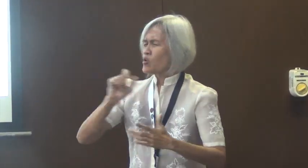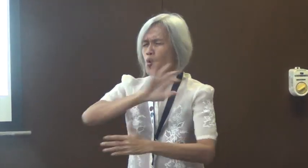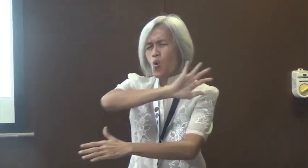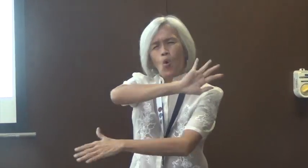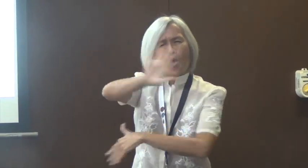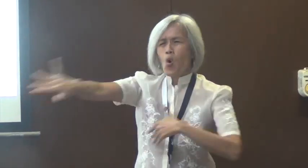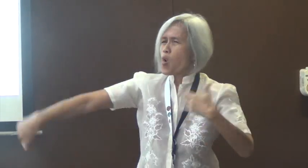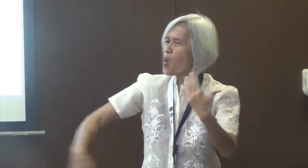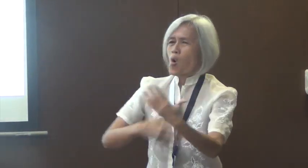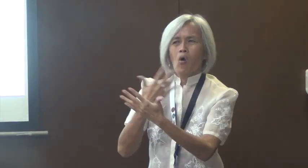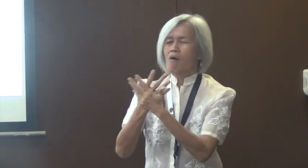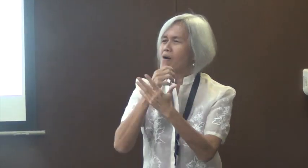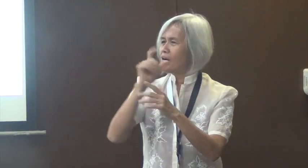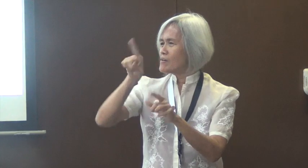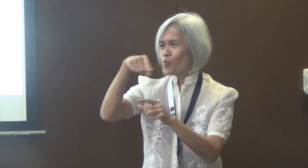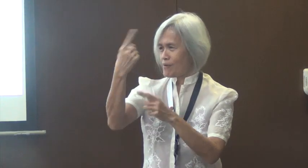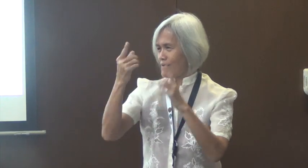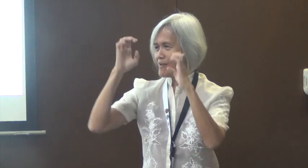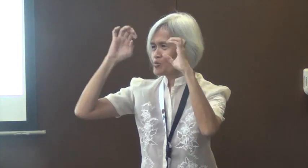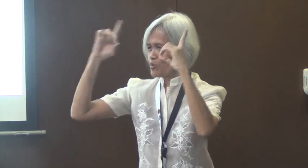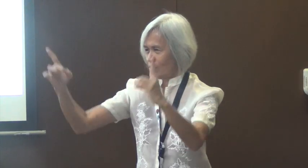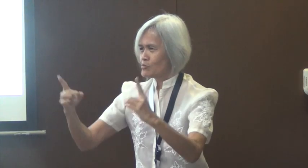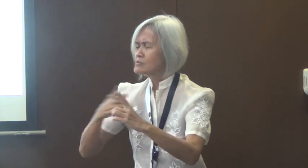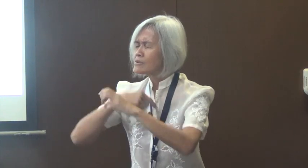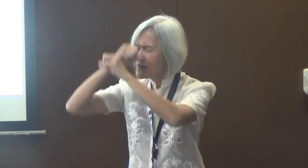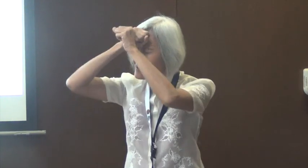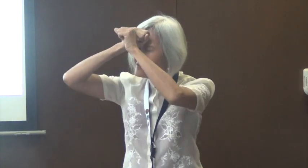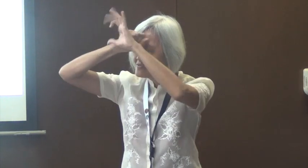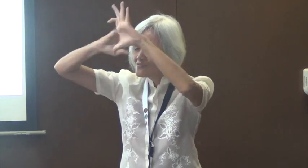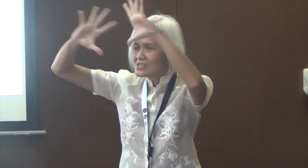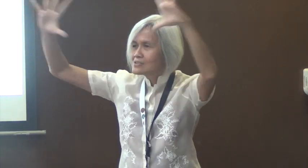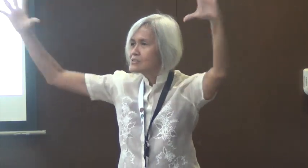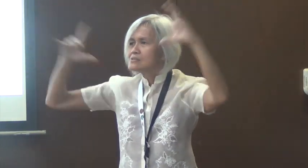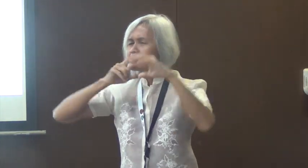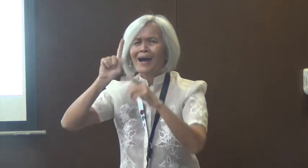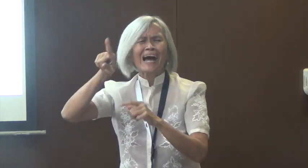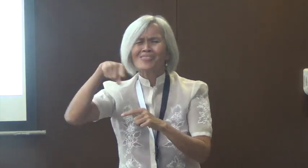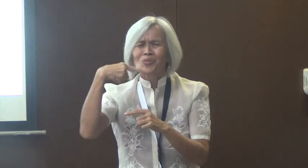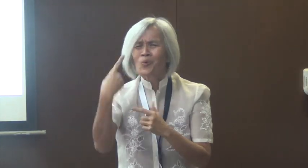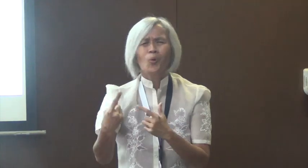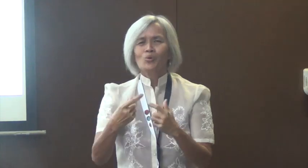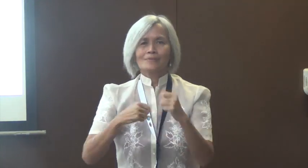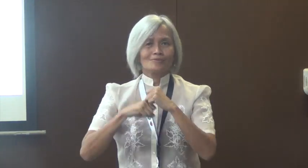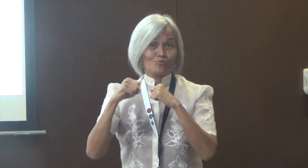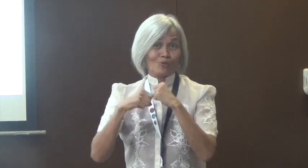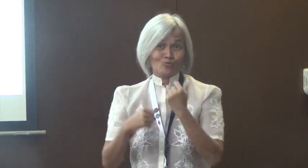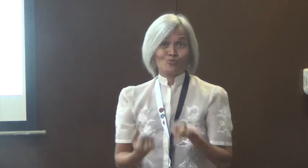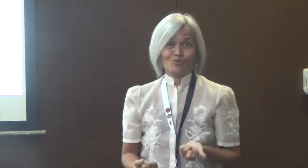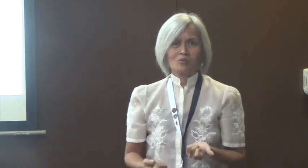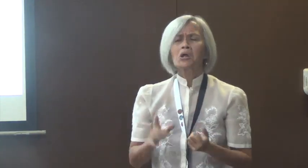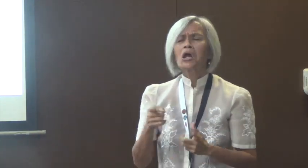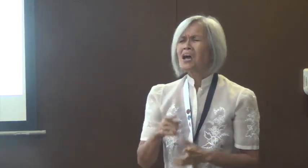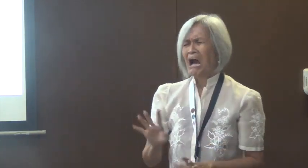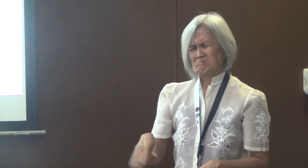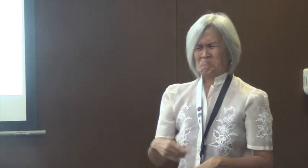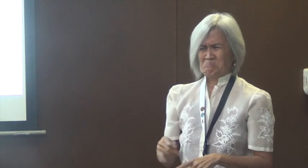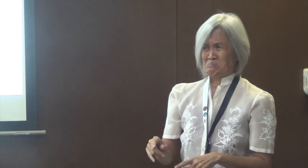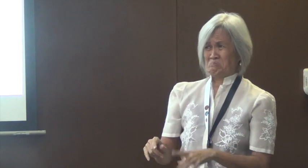topics are just too expansive. You may want to look at FSL in education. So it's not just